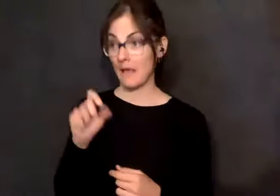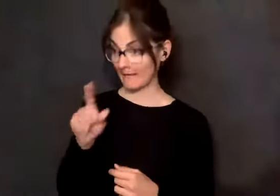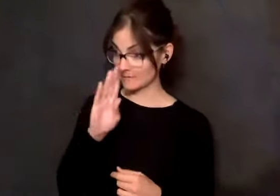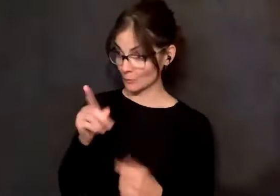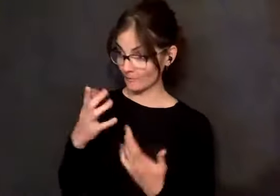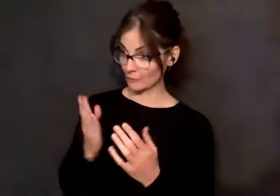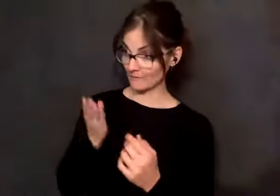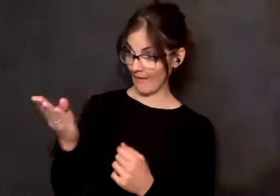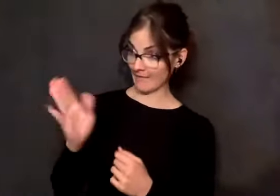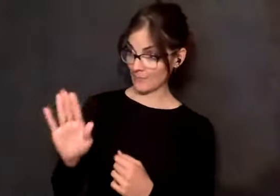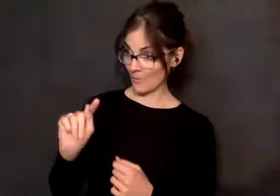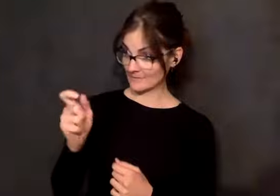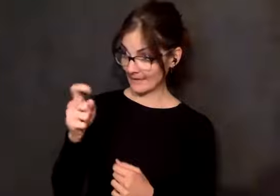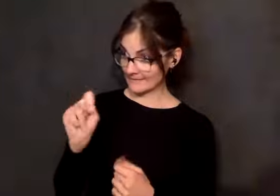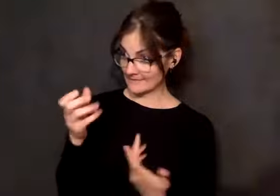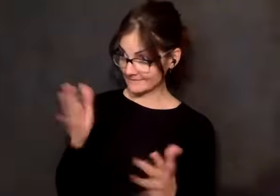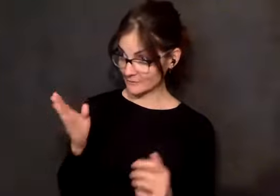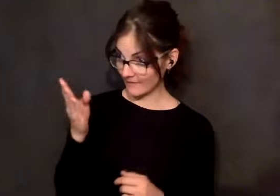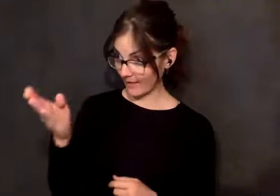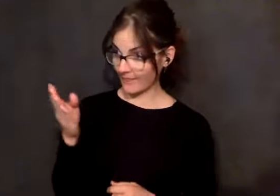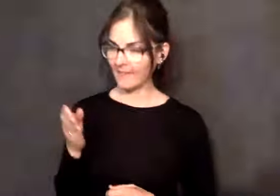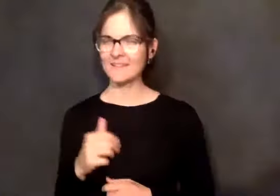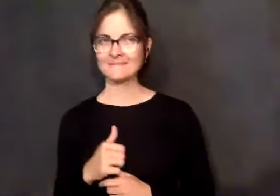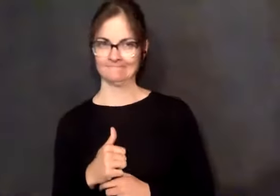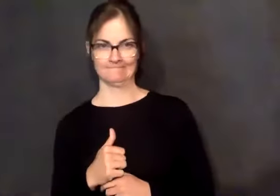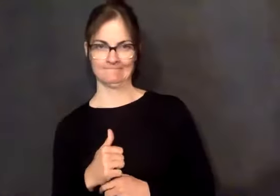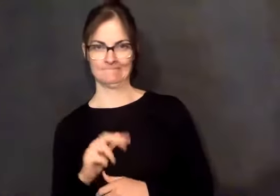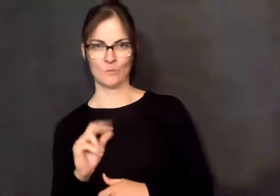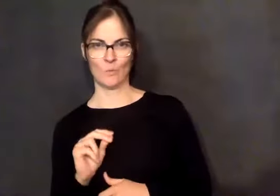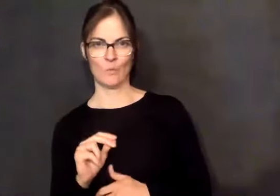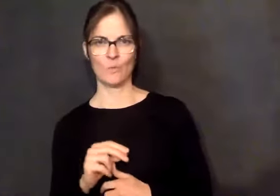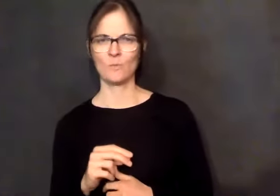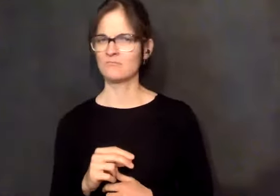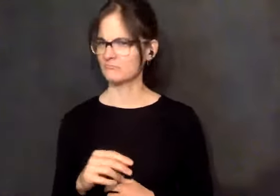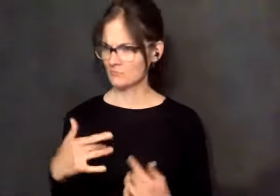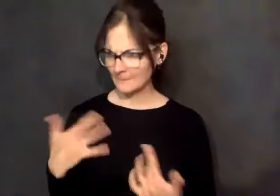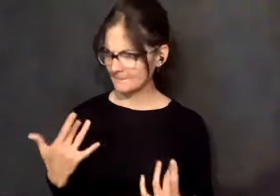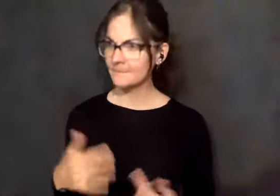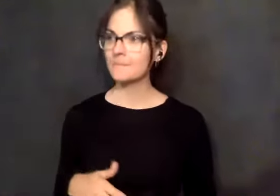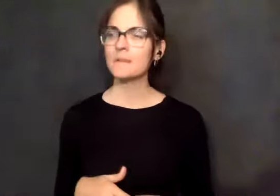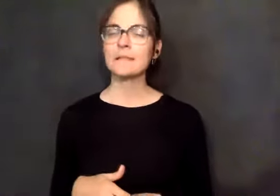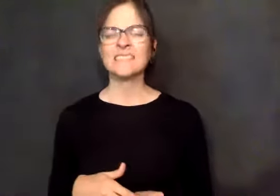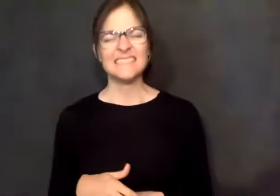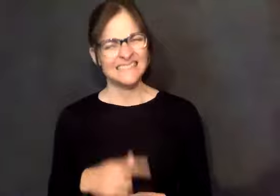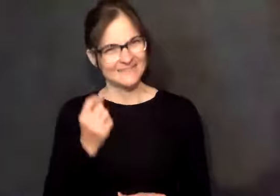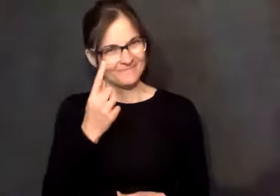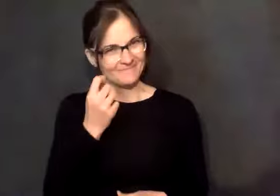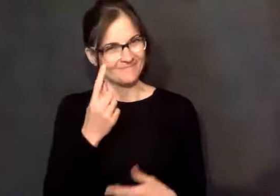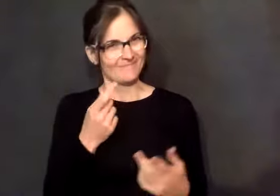And he said, well, no. And I said, well, what's going on? And he said, well, it started a long time ago.